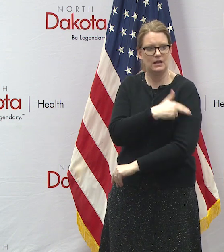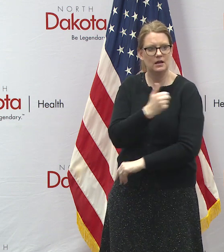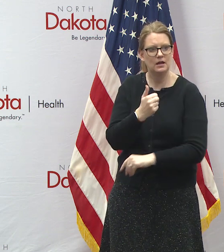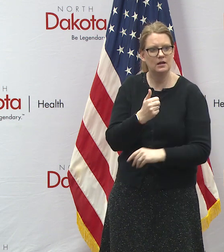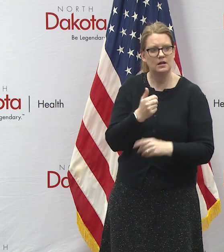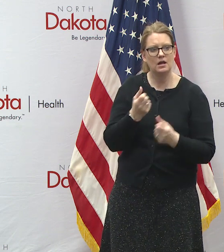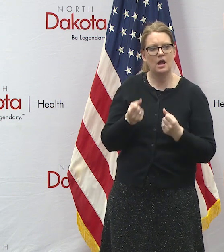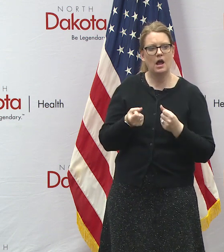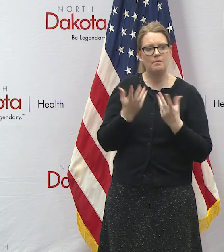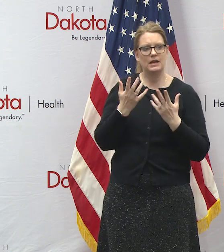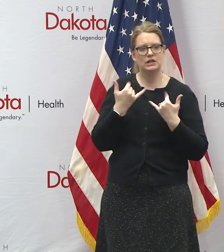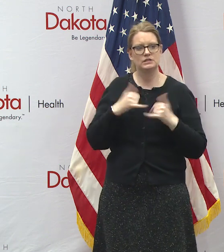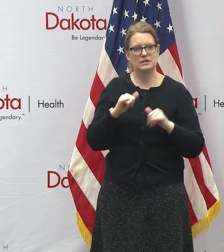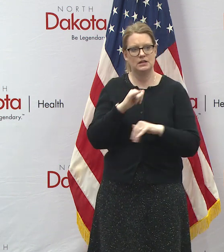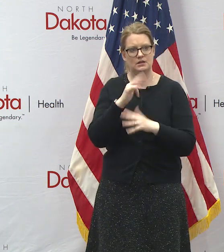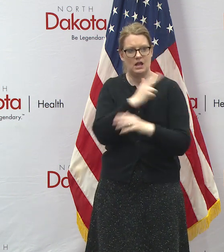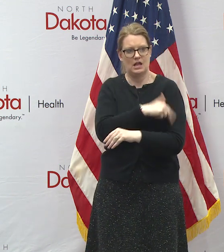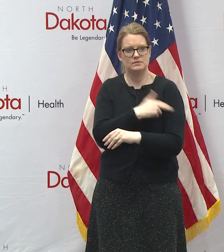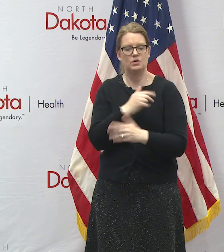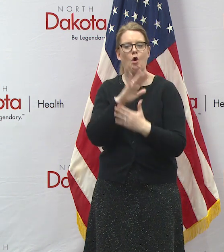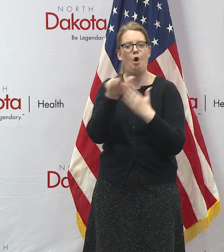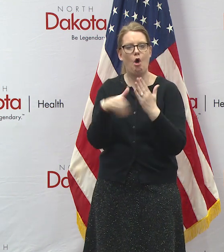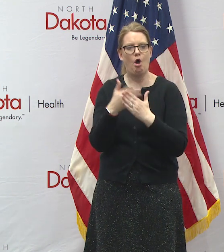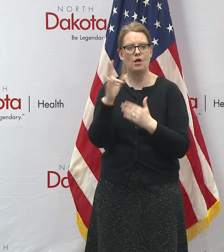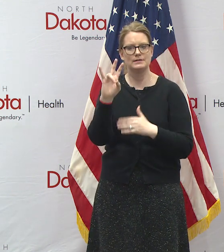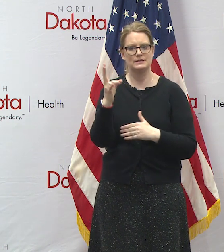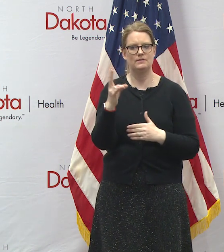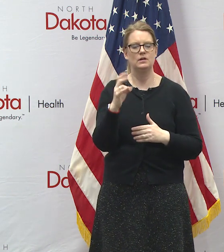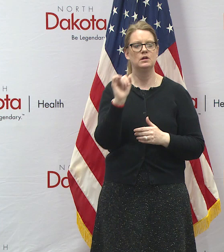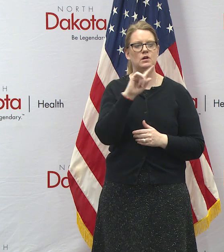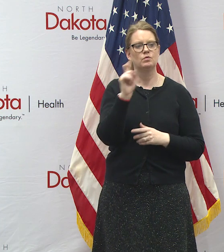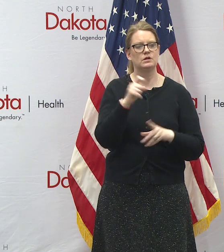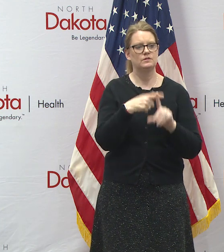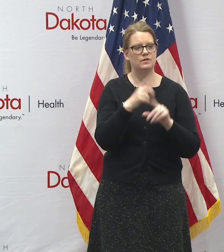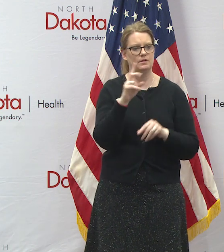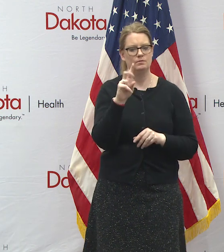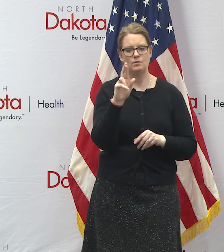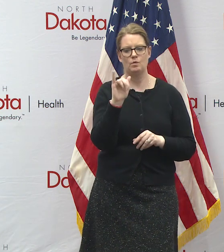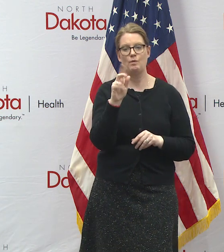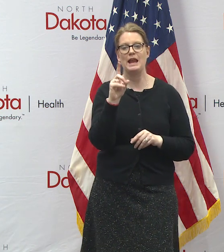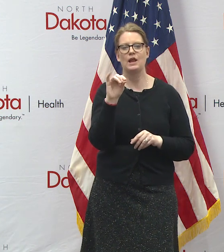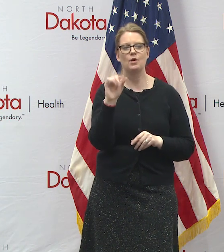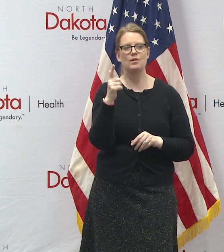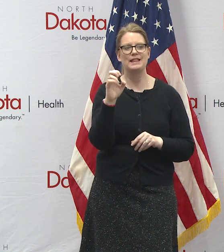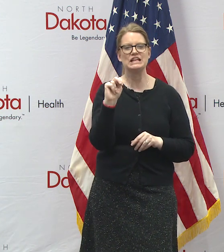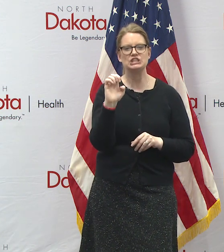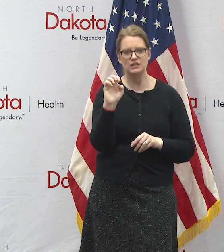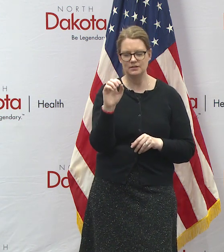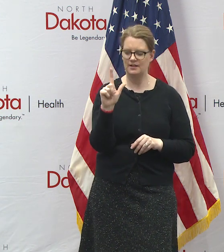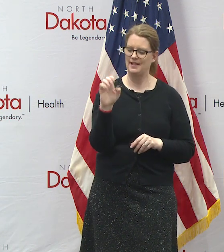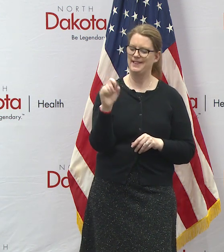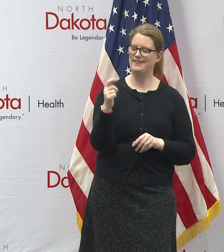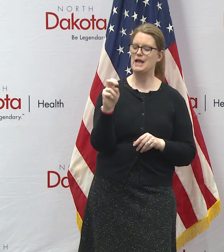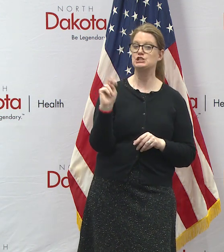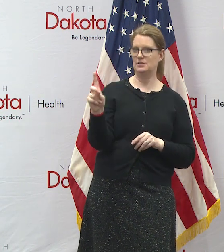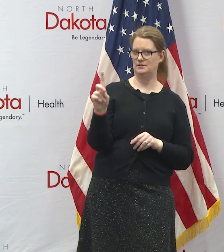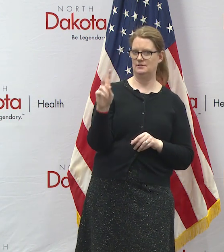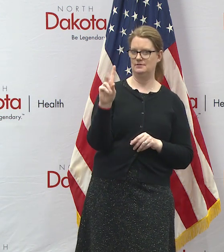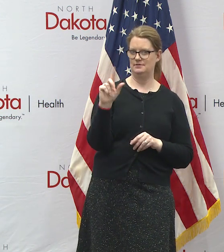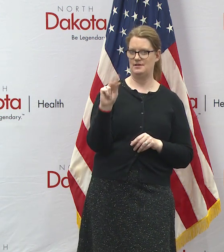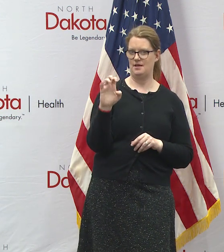seven are still in the hospital all of those question what the question from radio legend dave thompson was how many are still